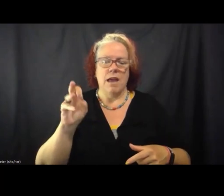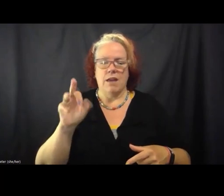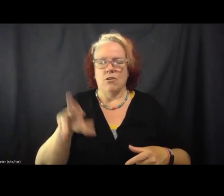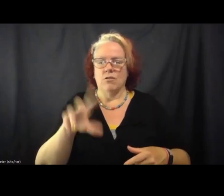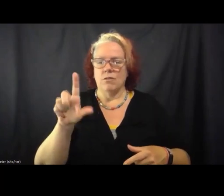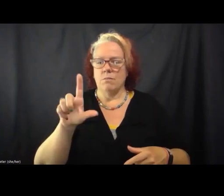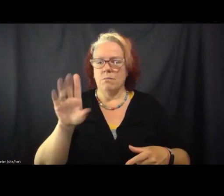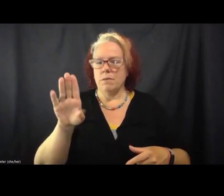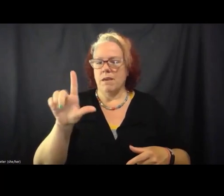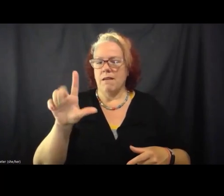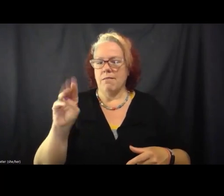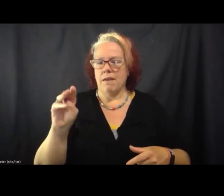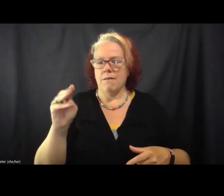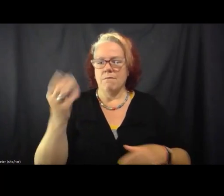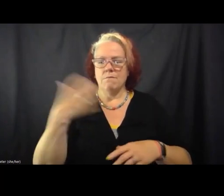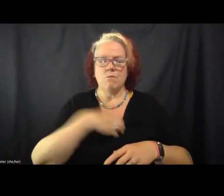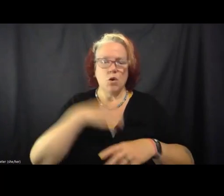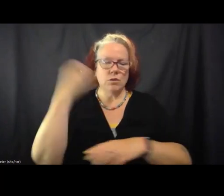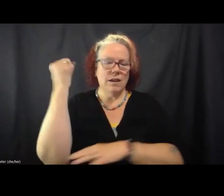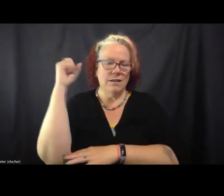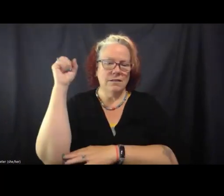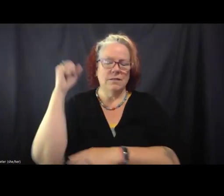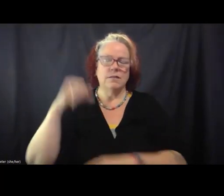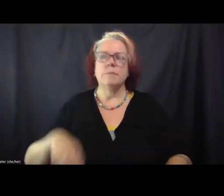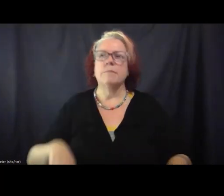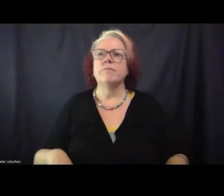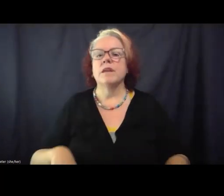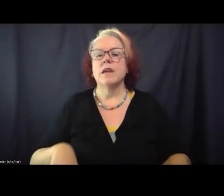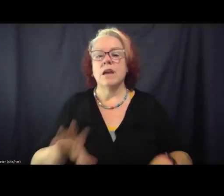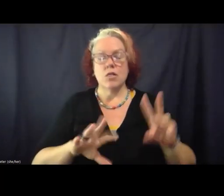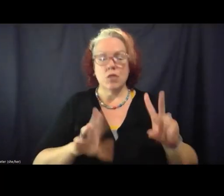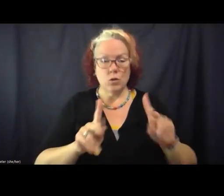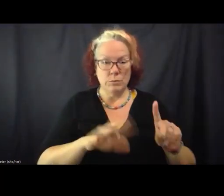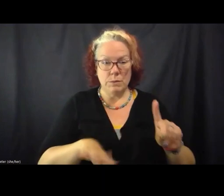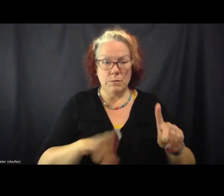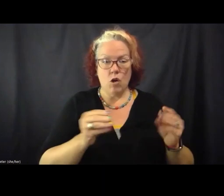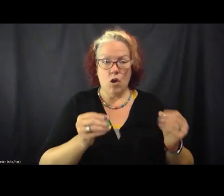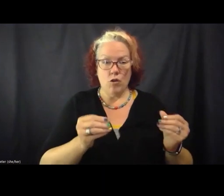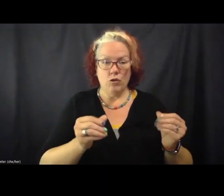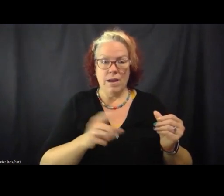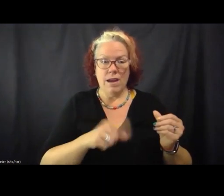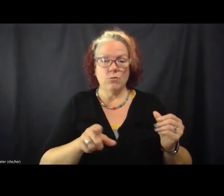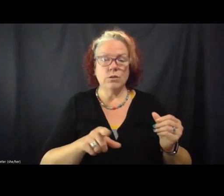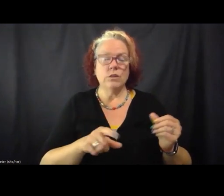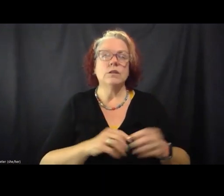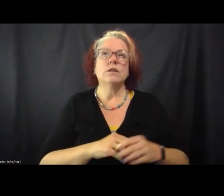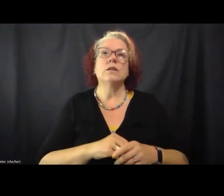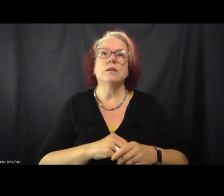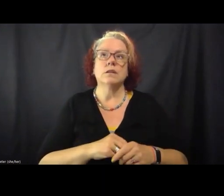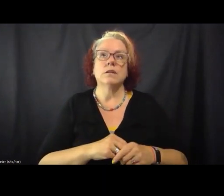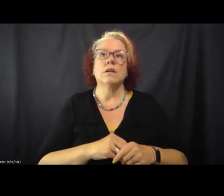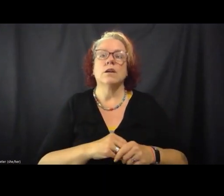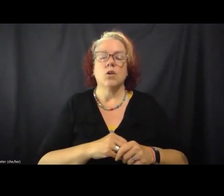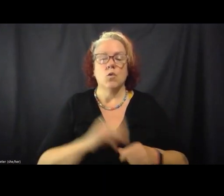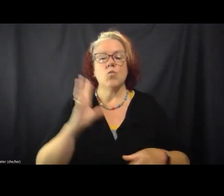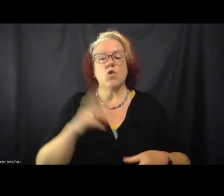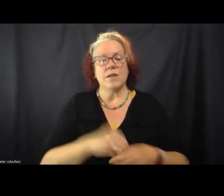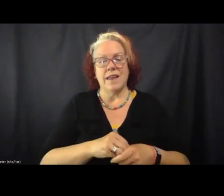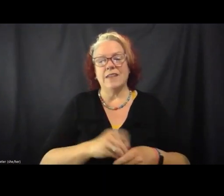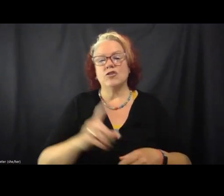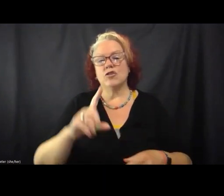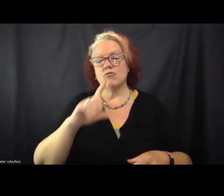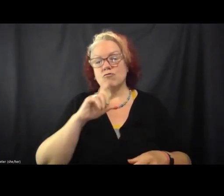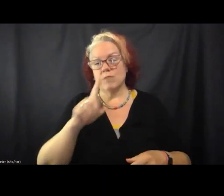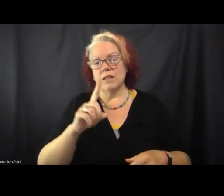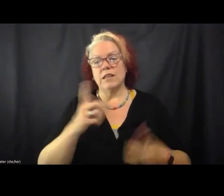And those folks on the ground in Letcher County, who I'll talk about more extensively in a minute, were engaged in really trying to kind of